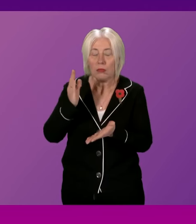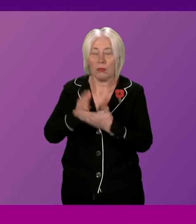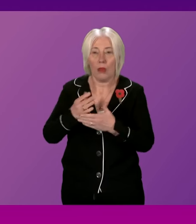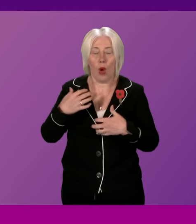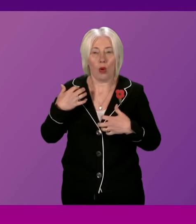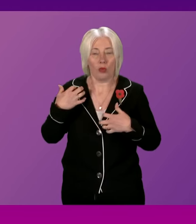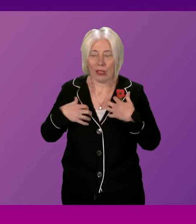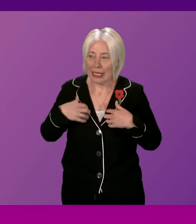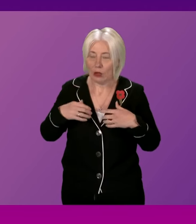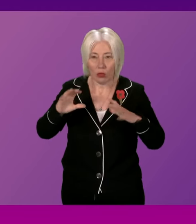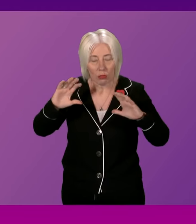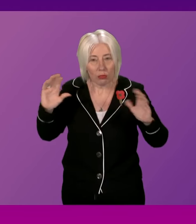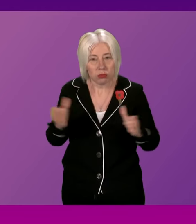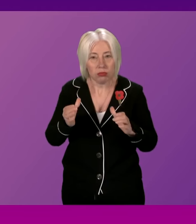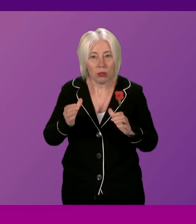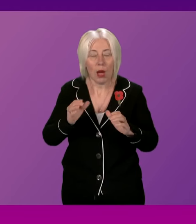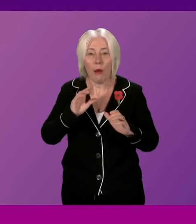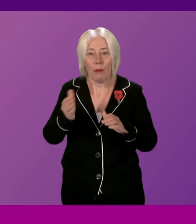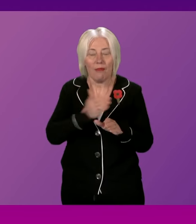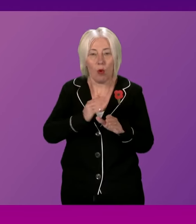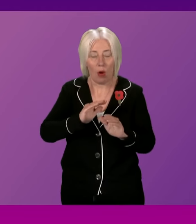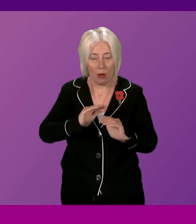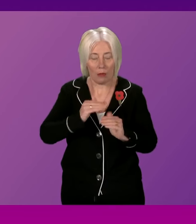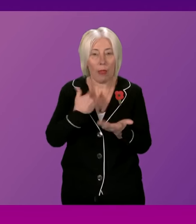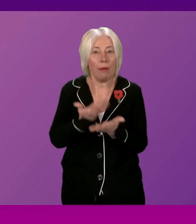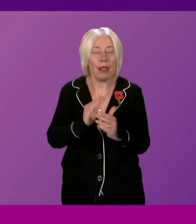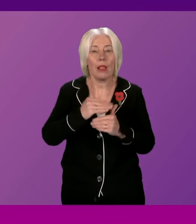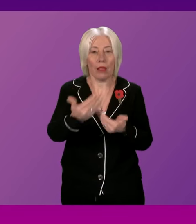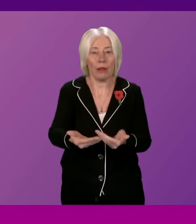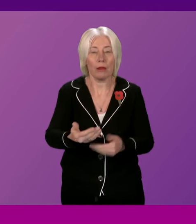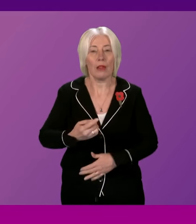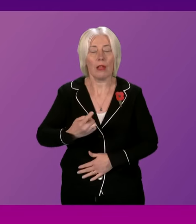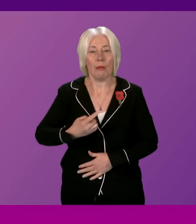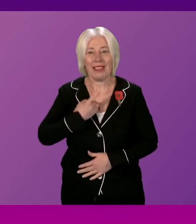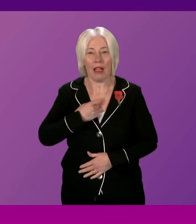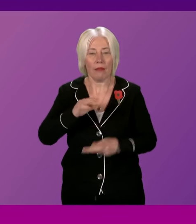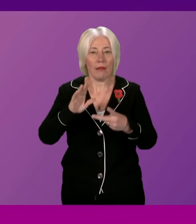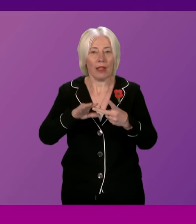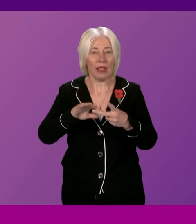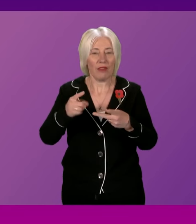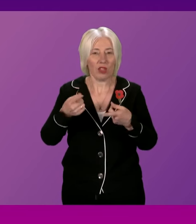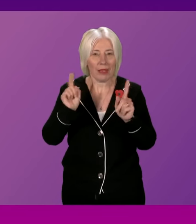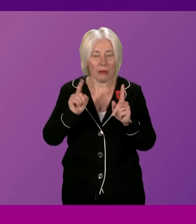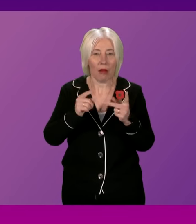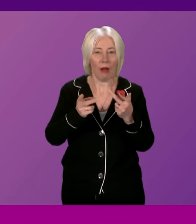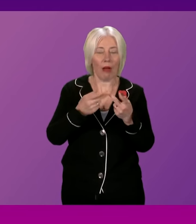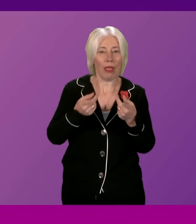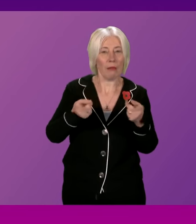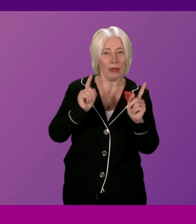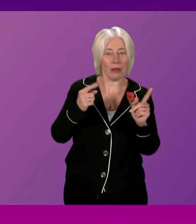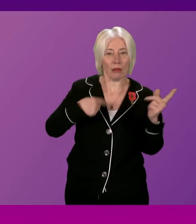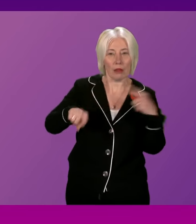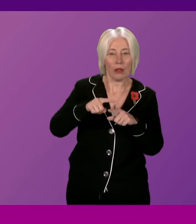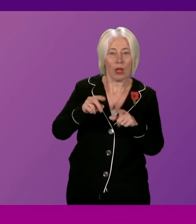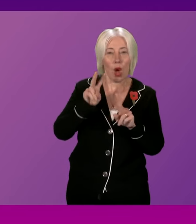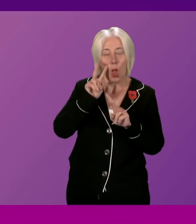towards the introduction of the Bill. Well, the Deputy First Minister, myself, Maddy McCallan, had a good session with our